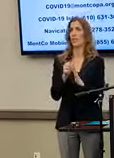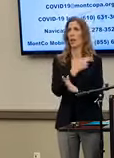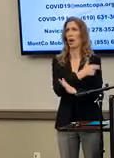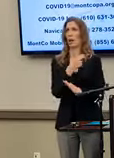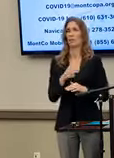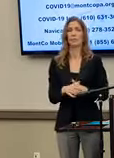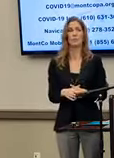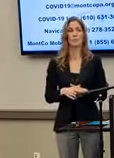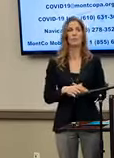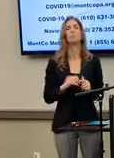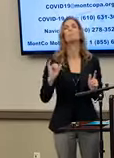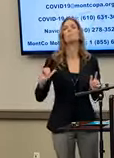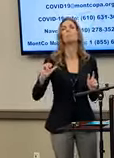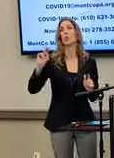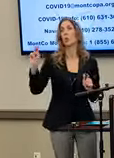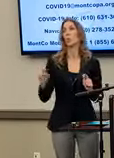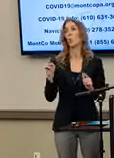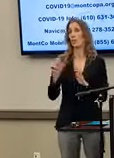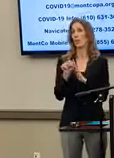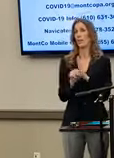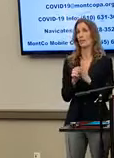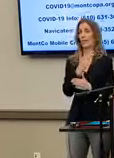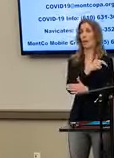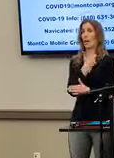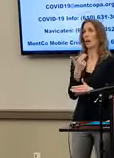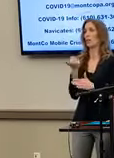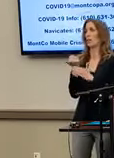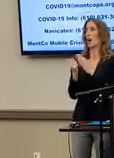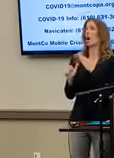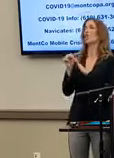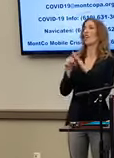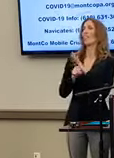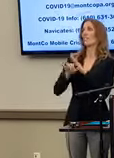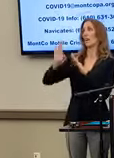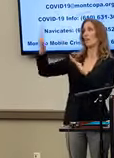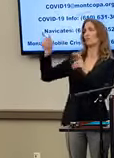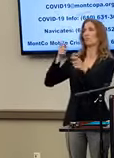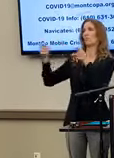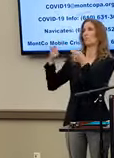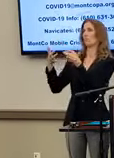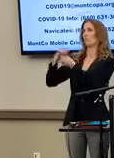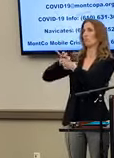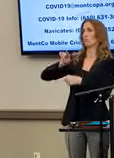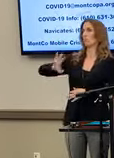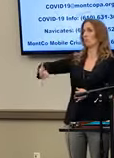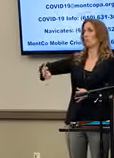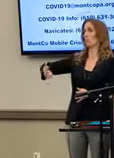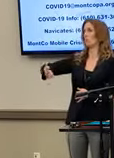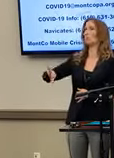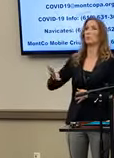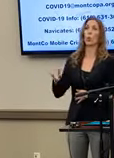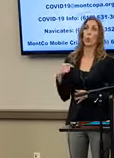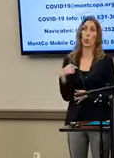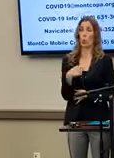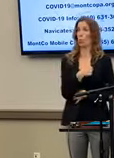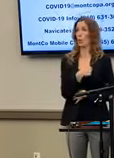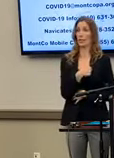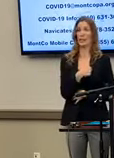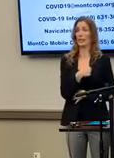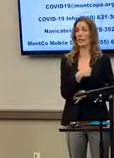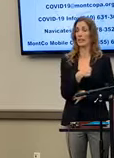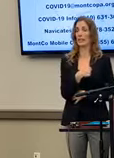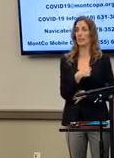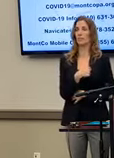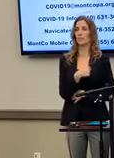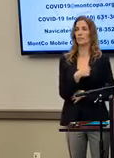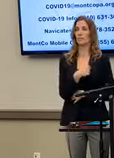The Norristown State Hospital is under the state jurisdiction, so we would